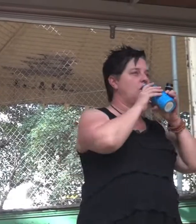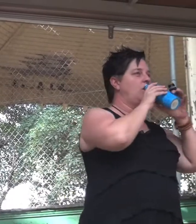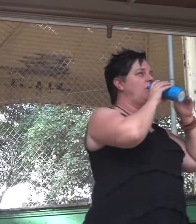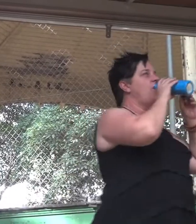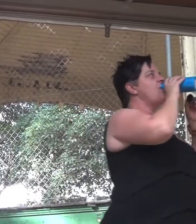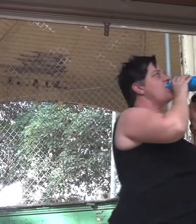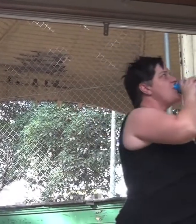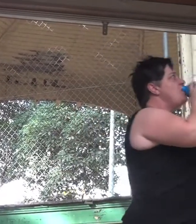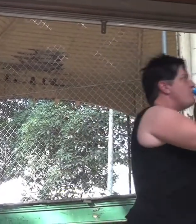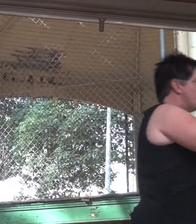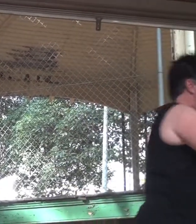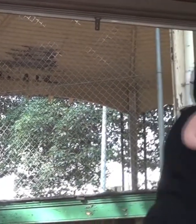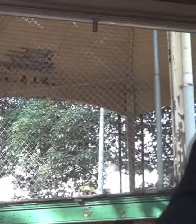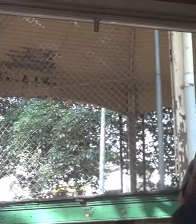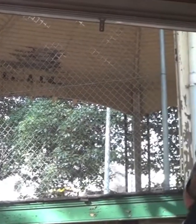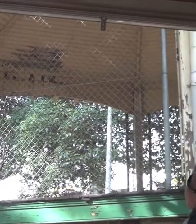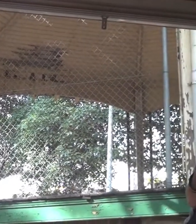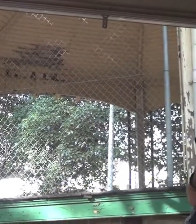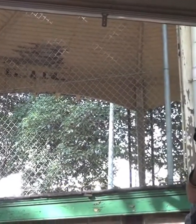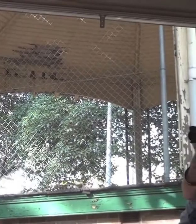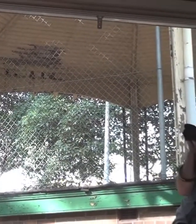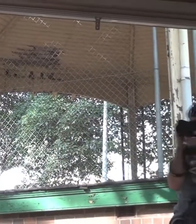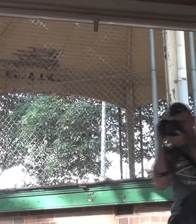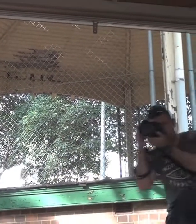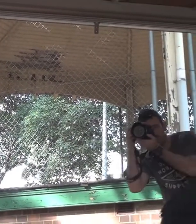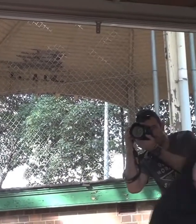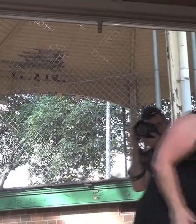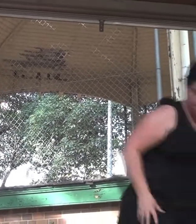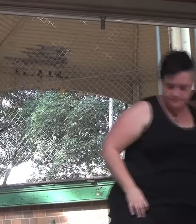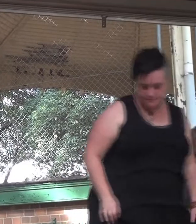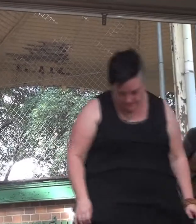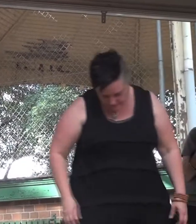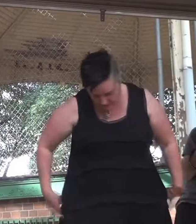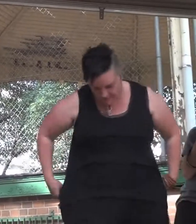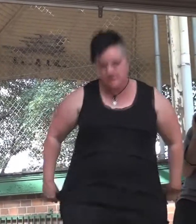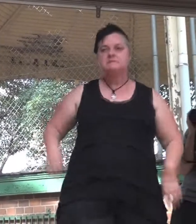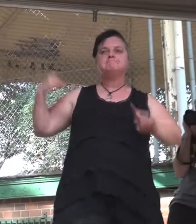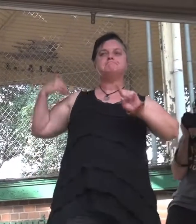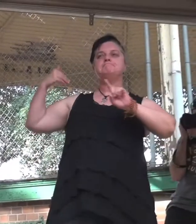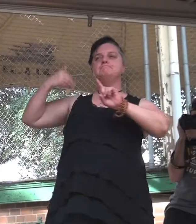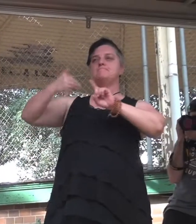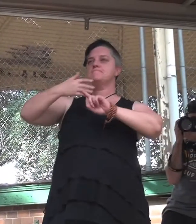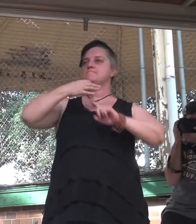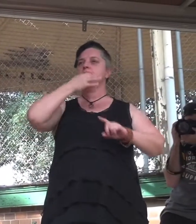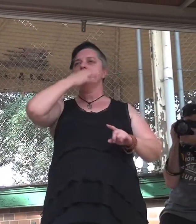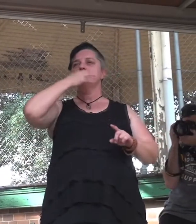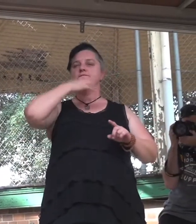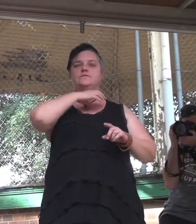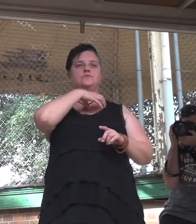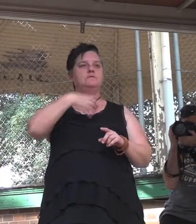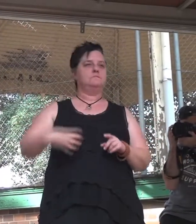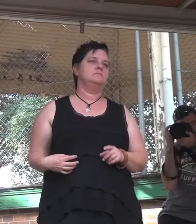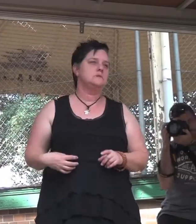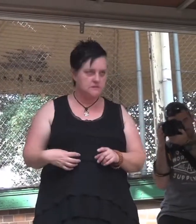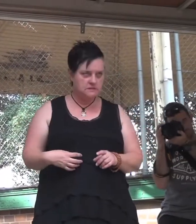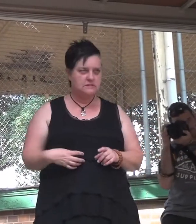corporatised government. Not just this government, the last government, the government before that, and the government before that. This did not start